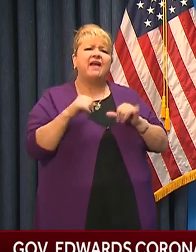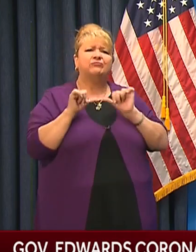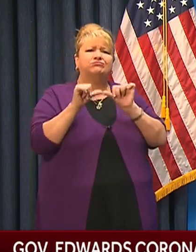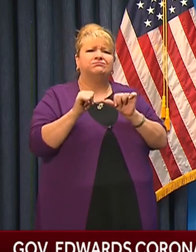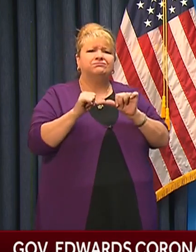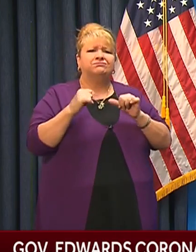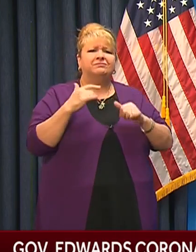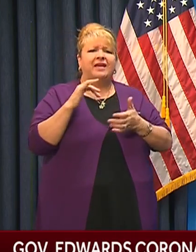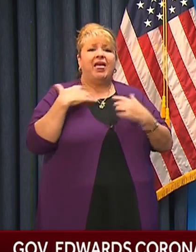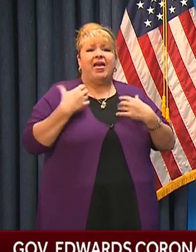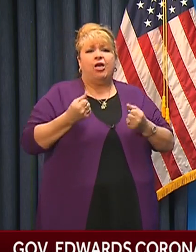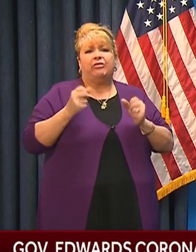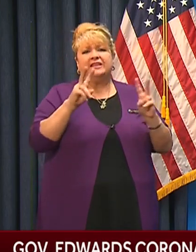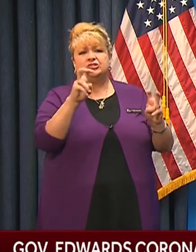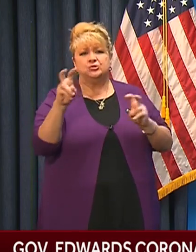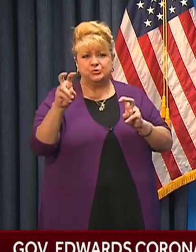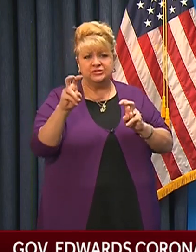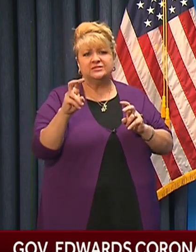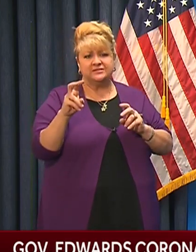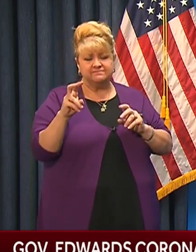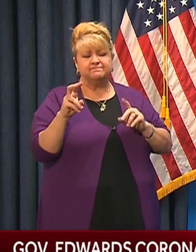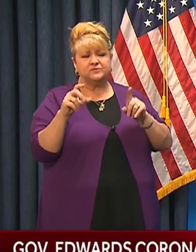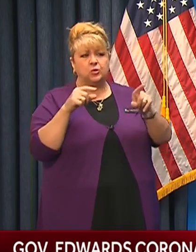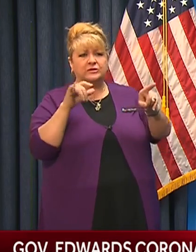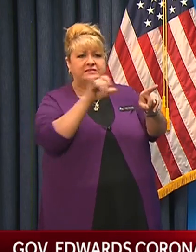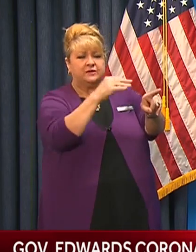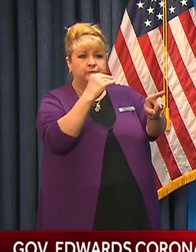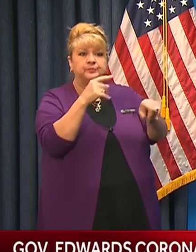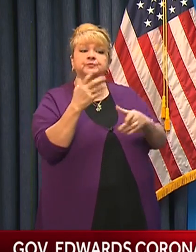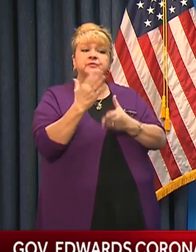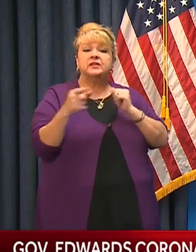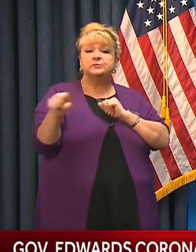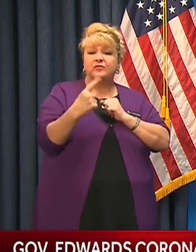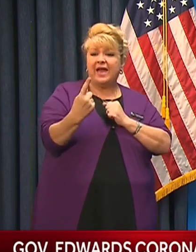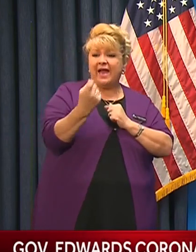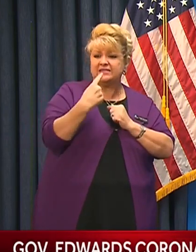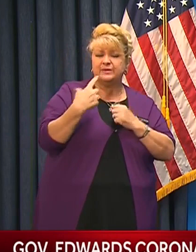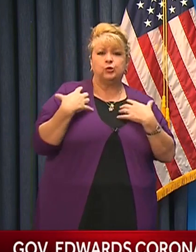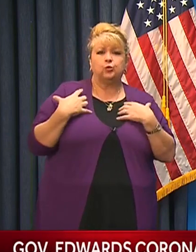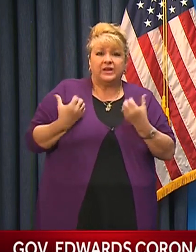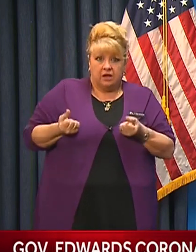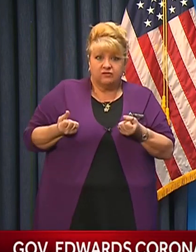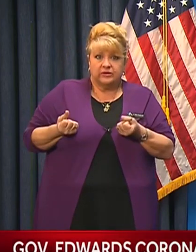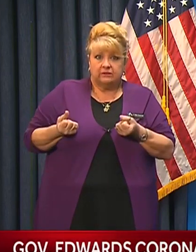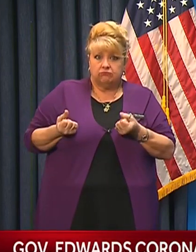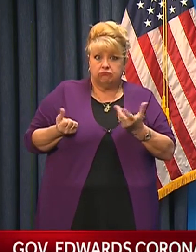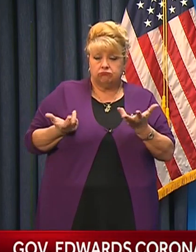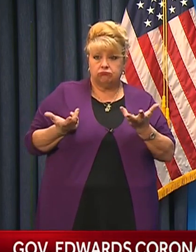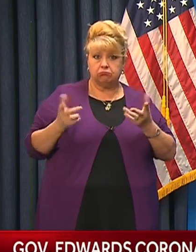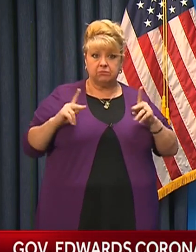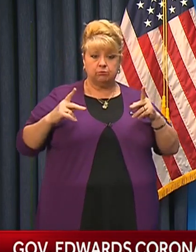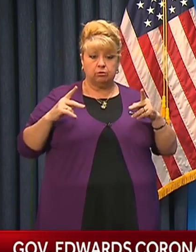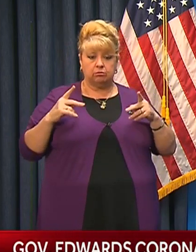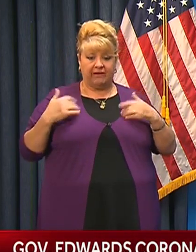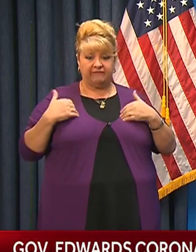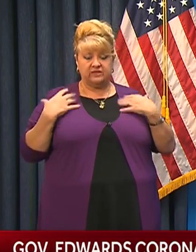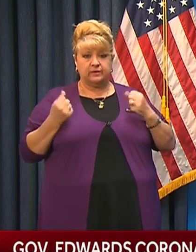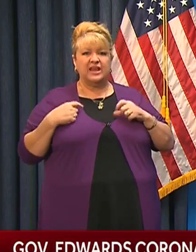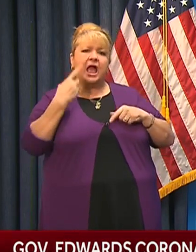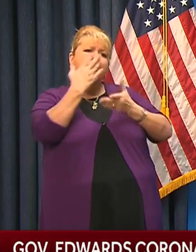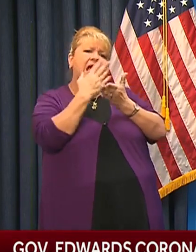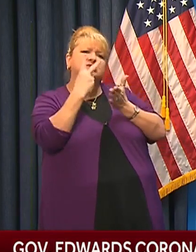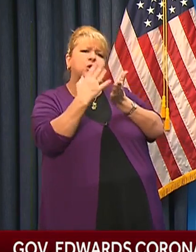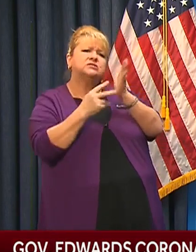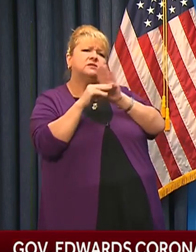And you all have been asking about recoveries. So I saw some modeling on